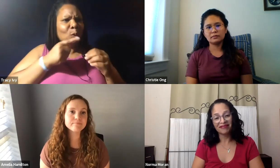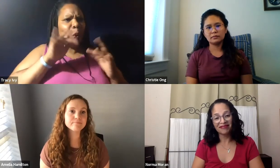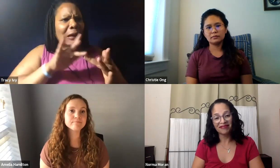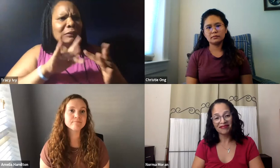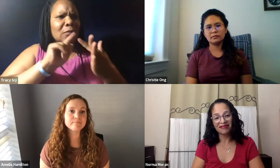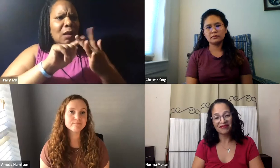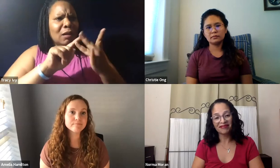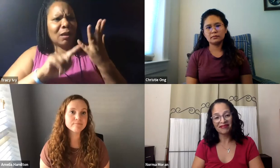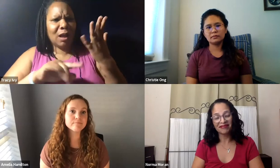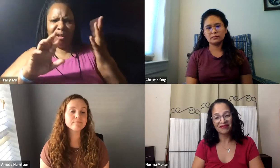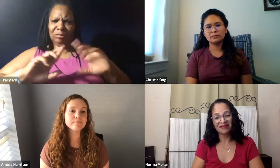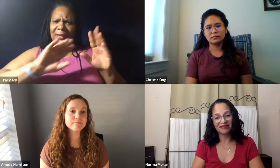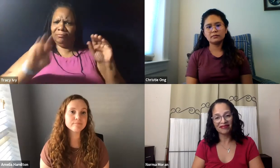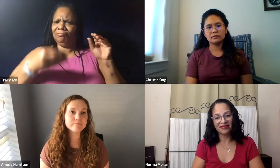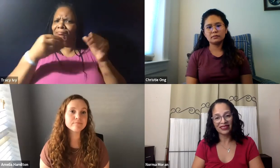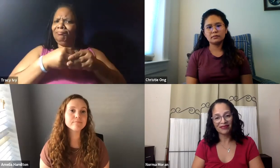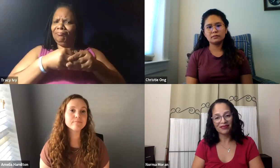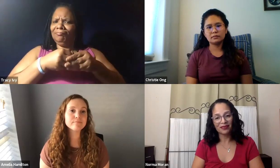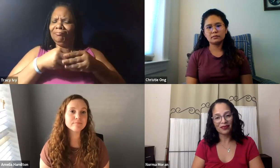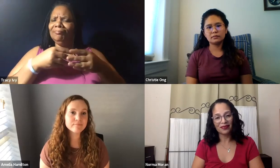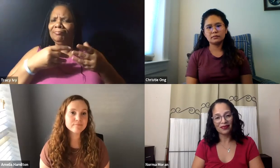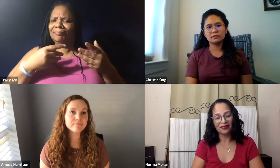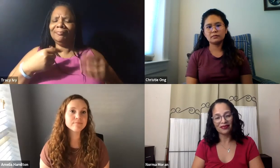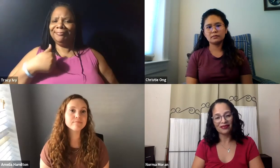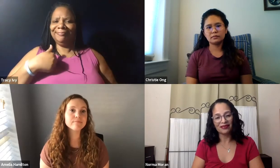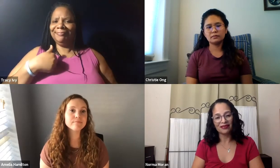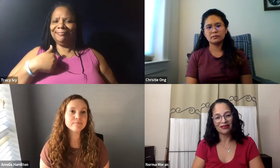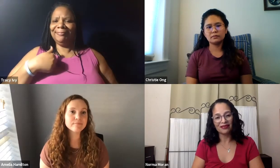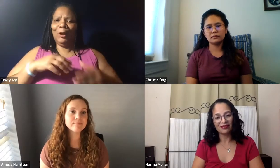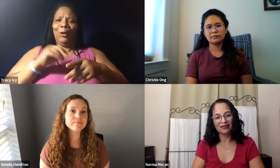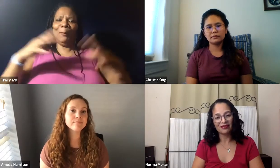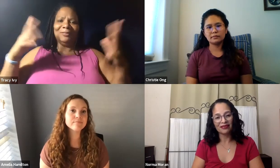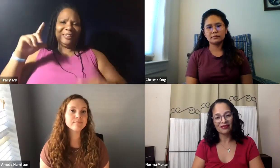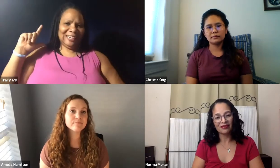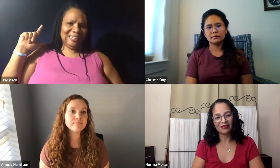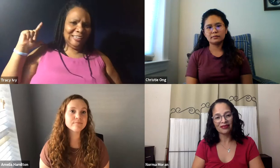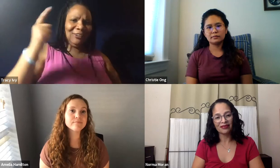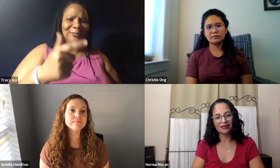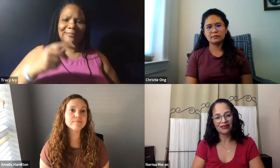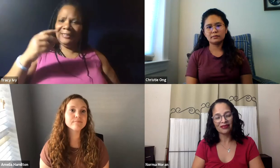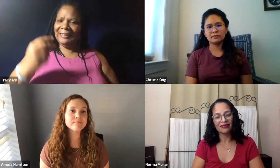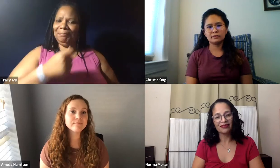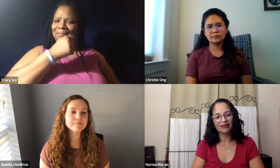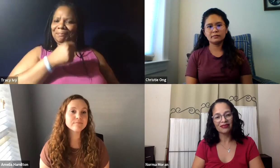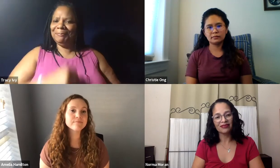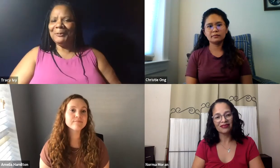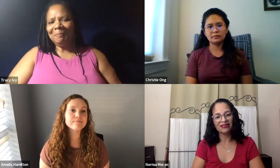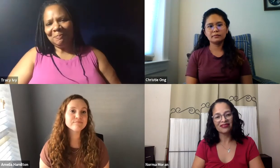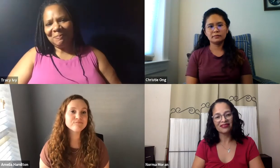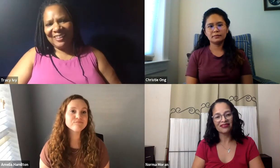you're asked about the alumni network, you're asked to, you know, to keep in touch, but to really internalize that and really do that in the future. And for my future, that's not something